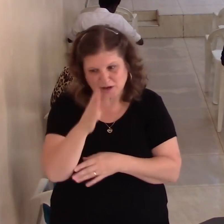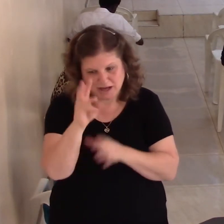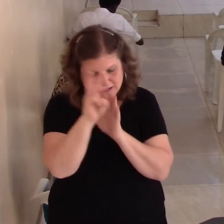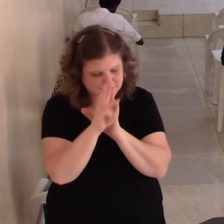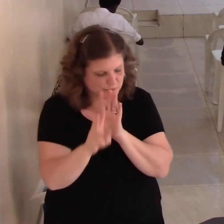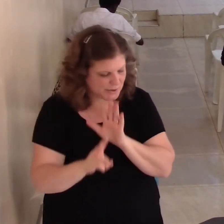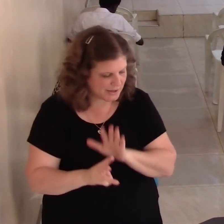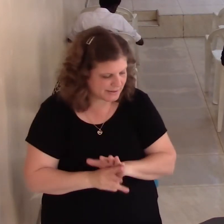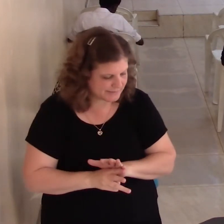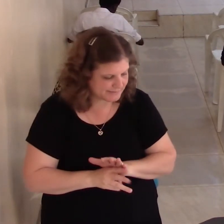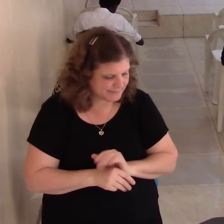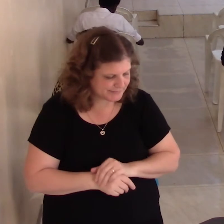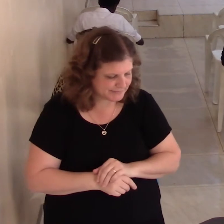Pray according to God's will.